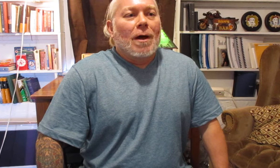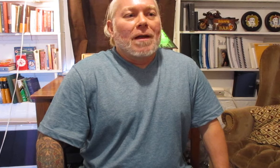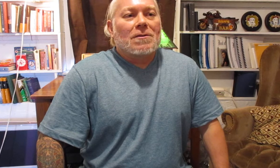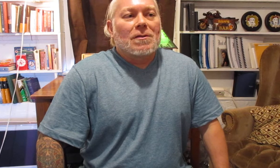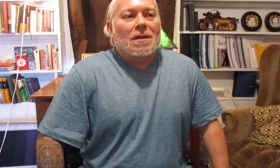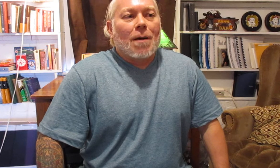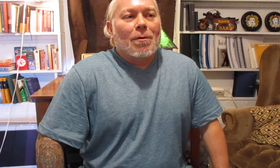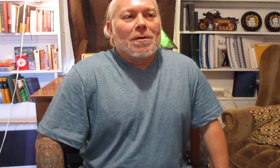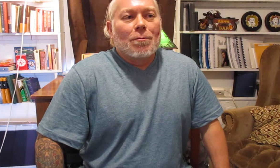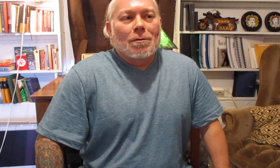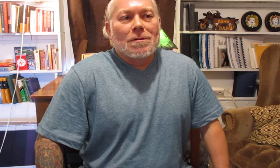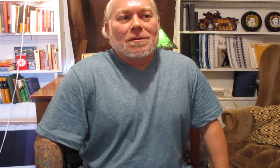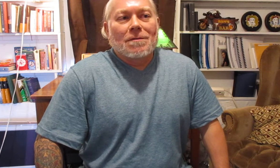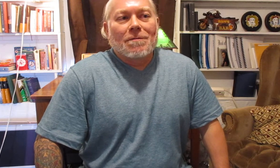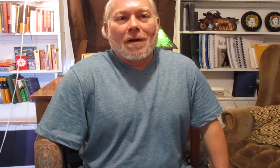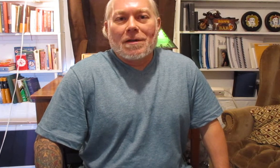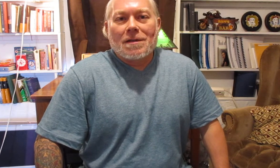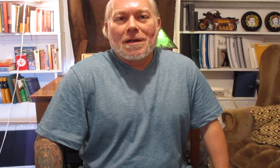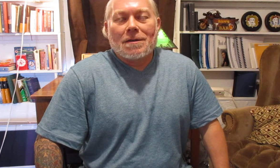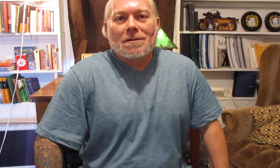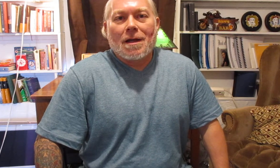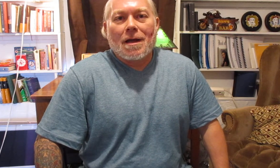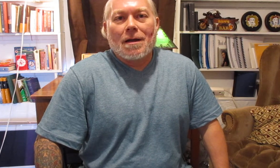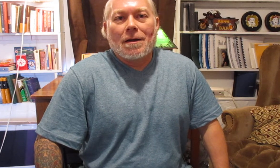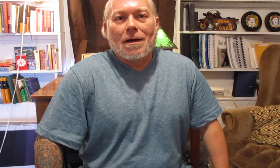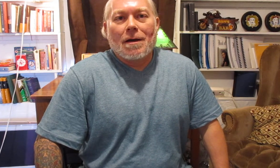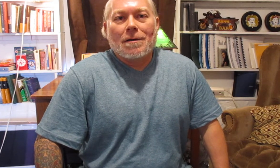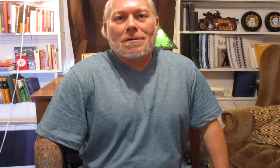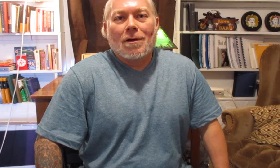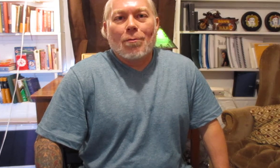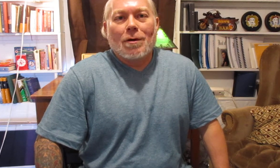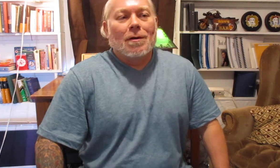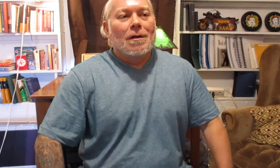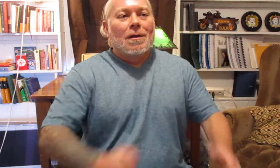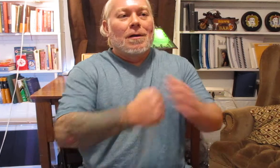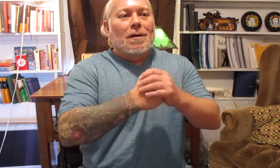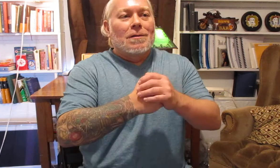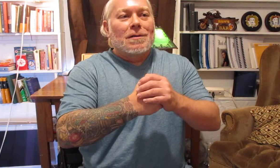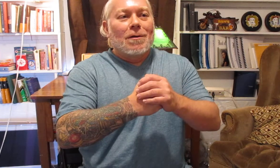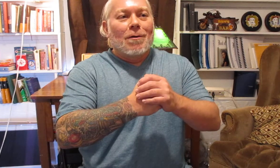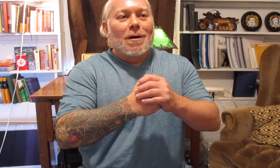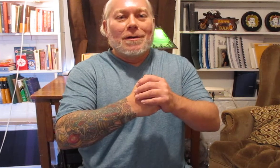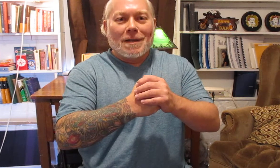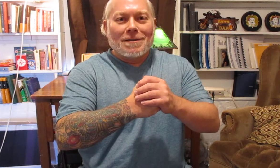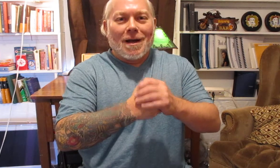that's just a couple of the tools and some various things and uh so we'll see you next time